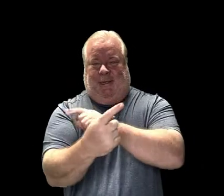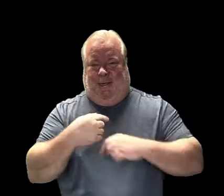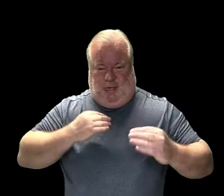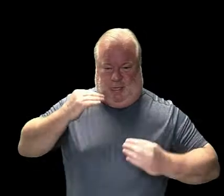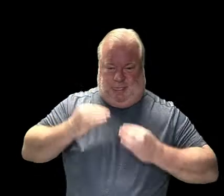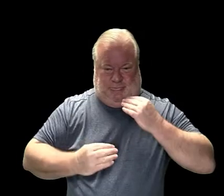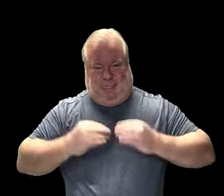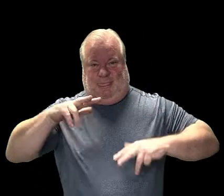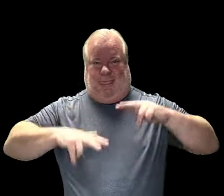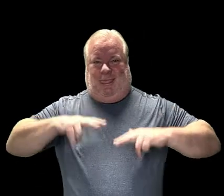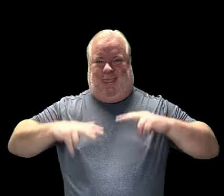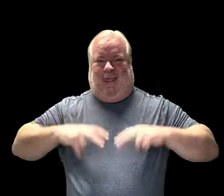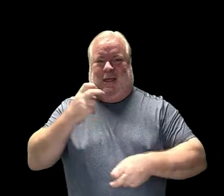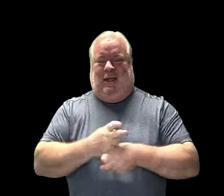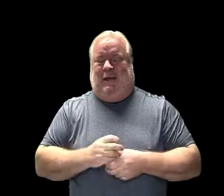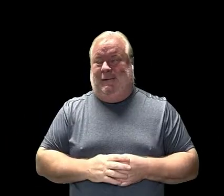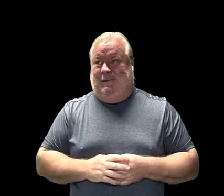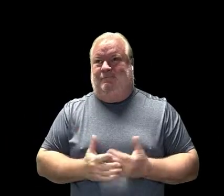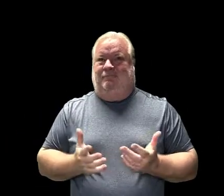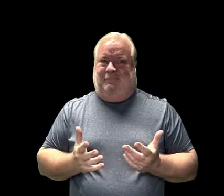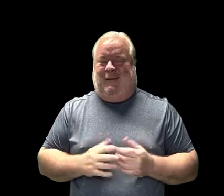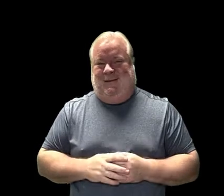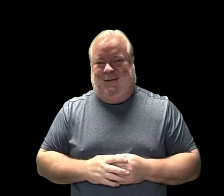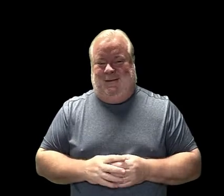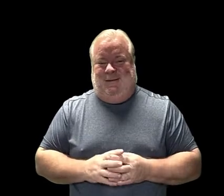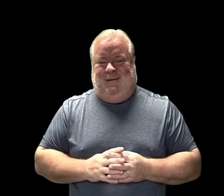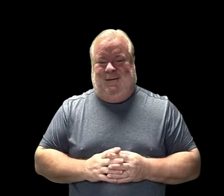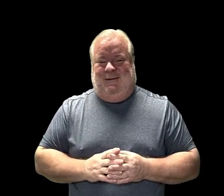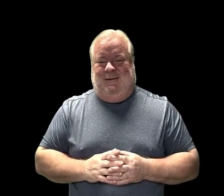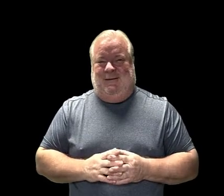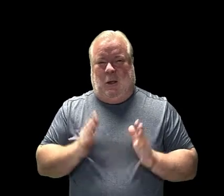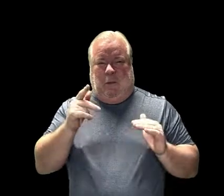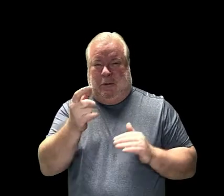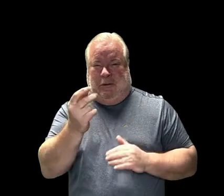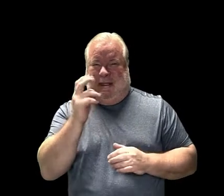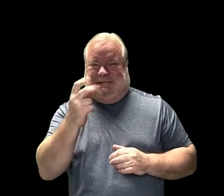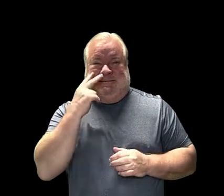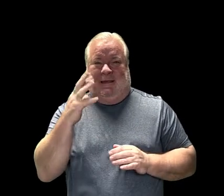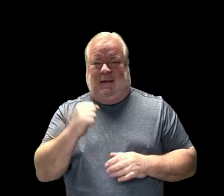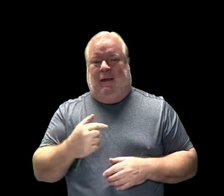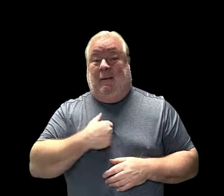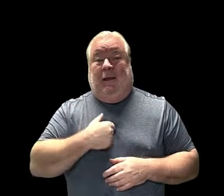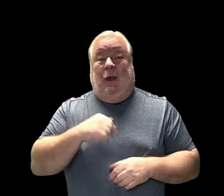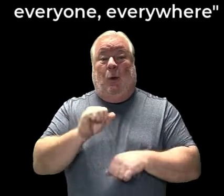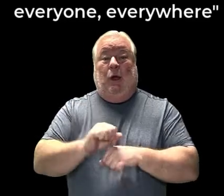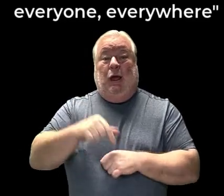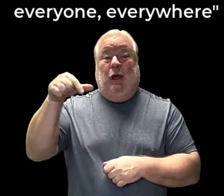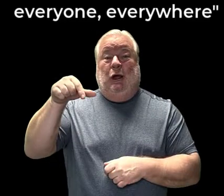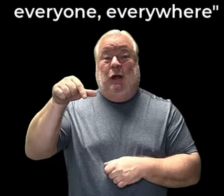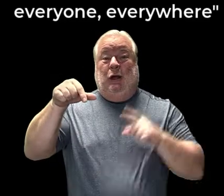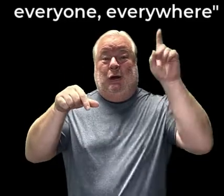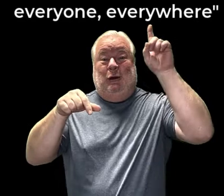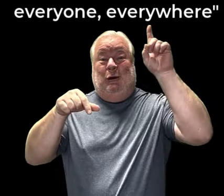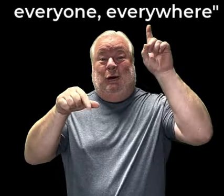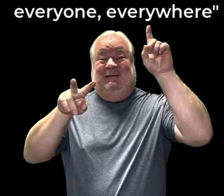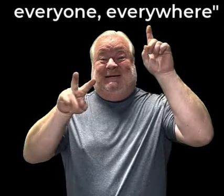is backwards and it's confusing me. Anyway, I hope you get the idea. I'm never going to be able to